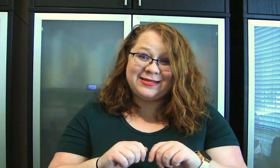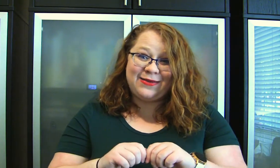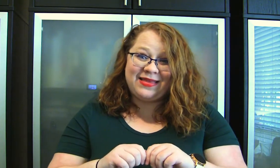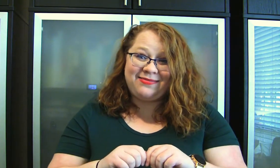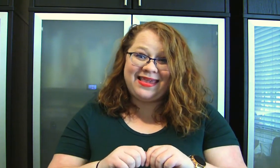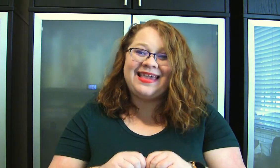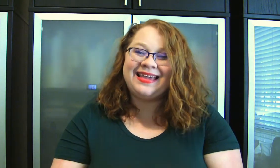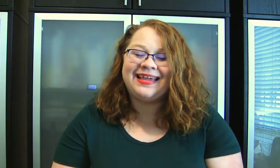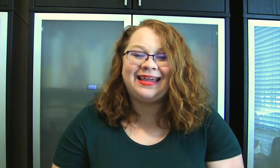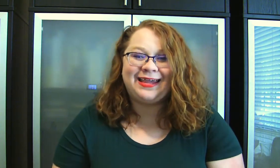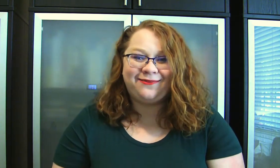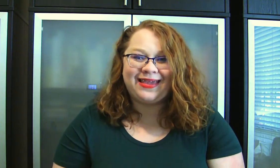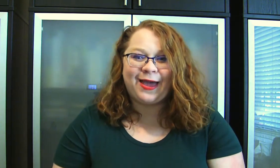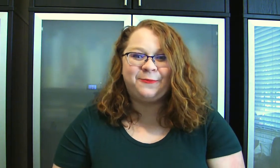do it with me? Here we go.